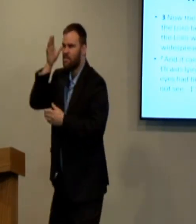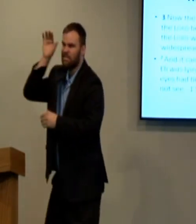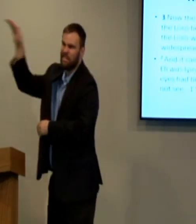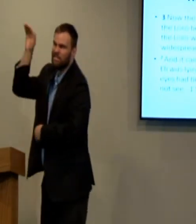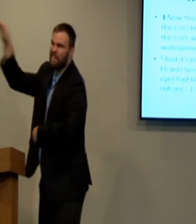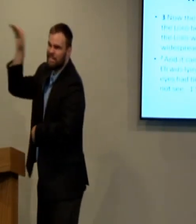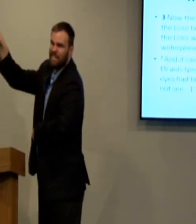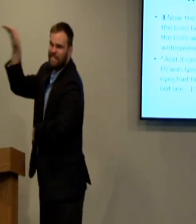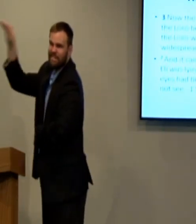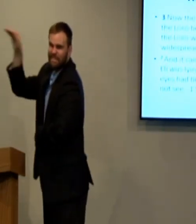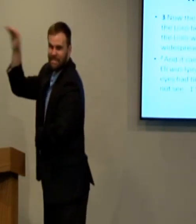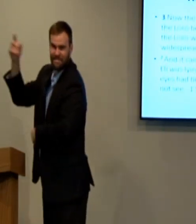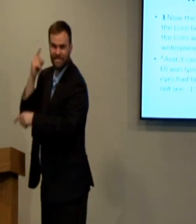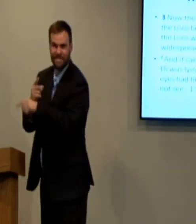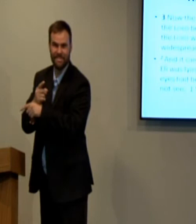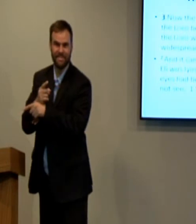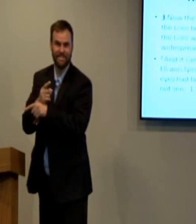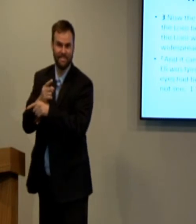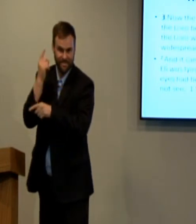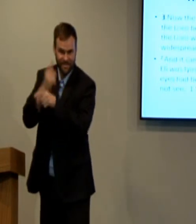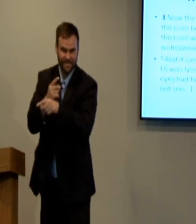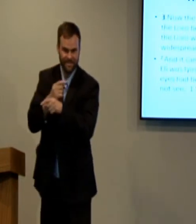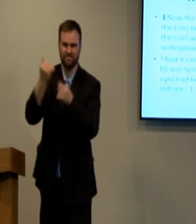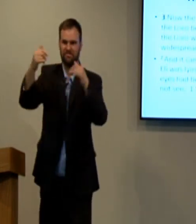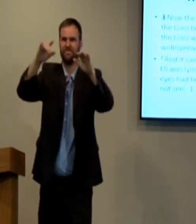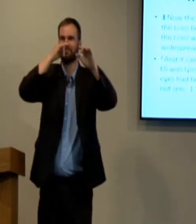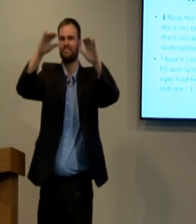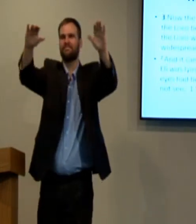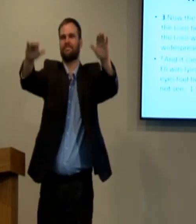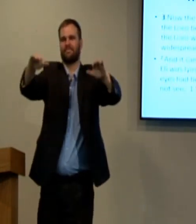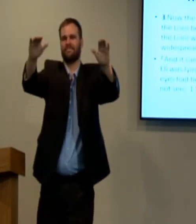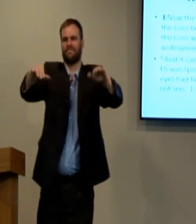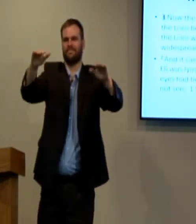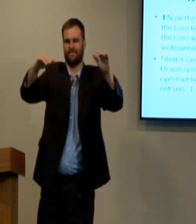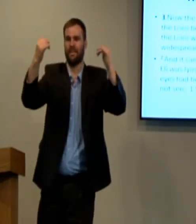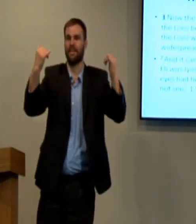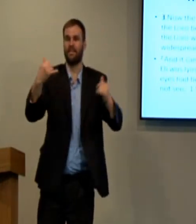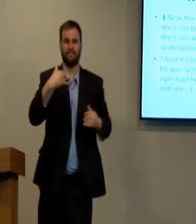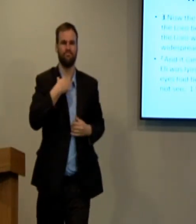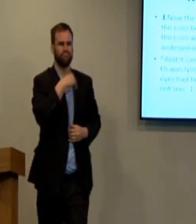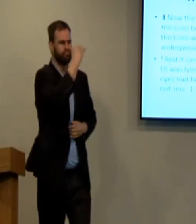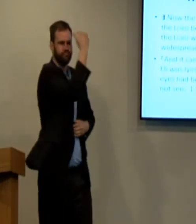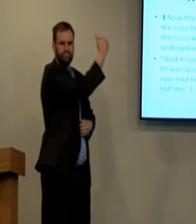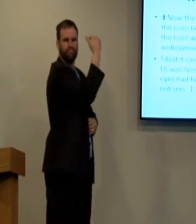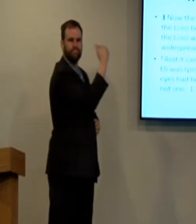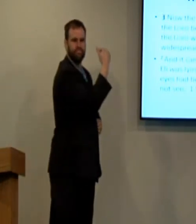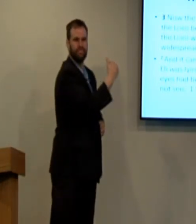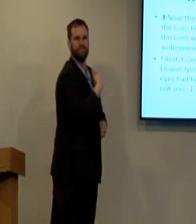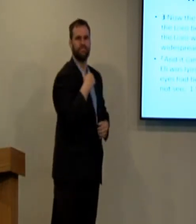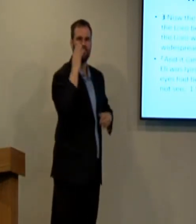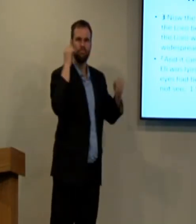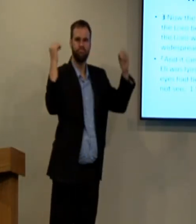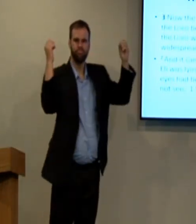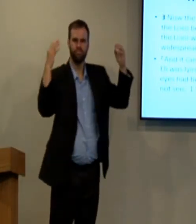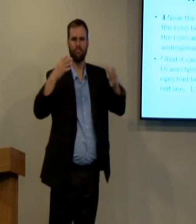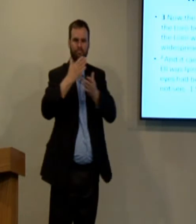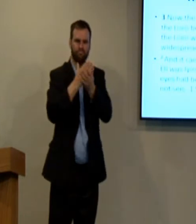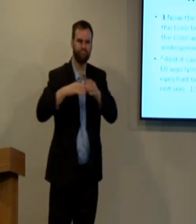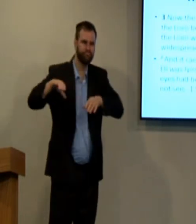write or whatever and be distracted, right? So you put your hands down now. So